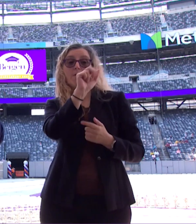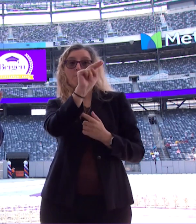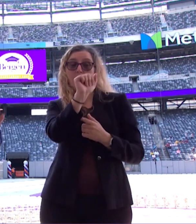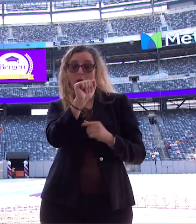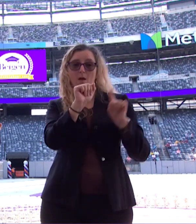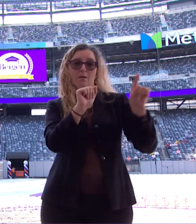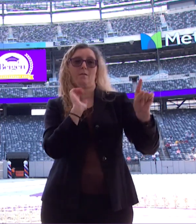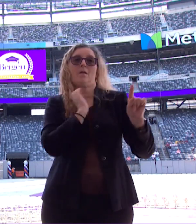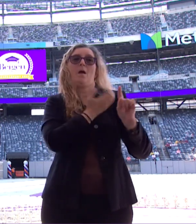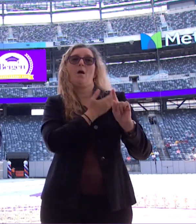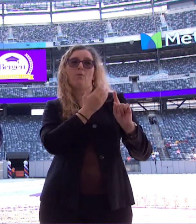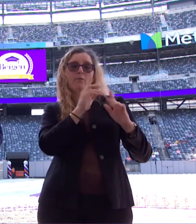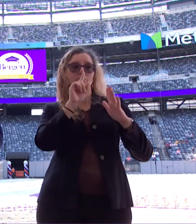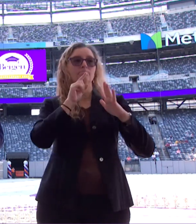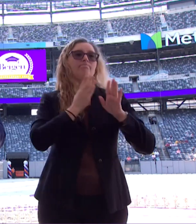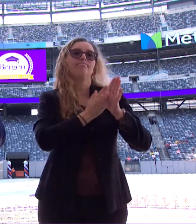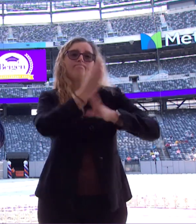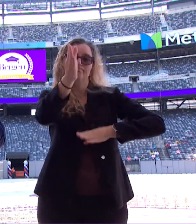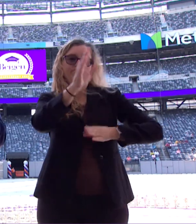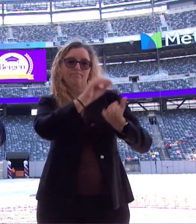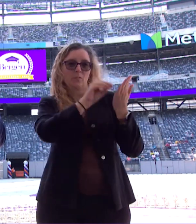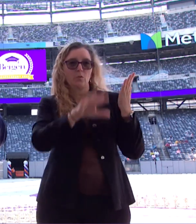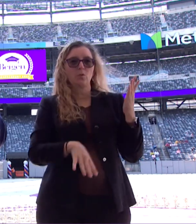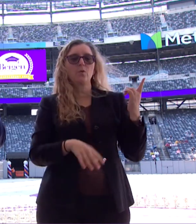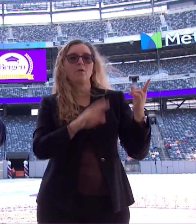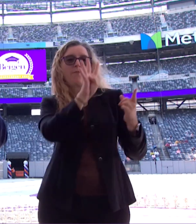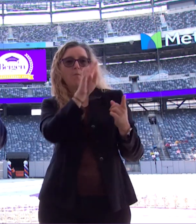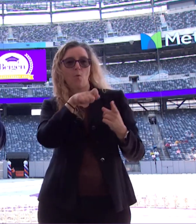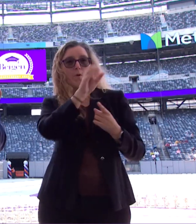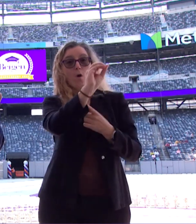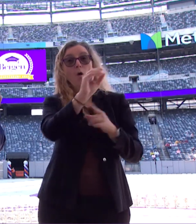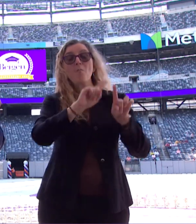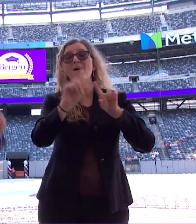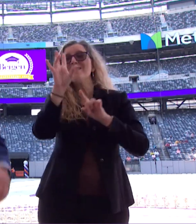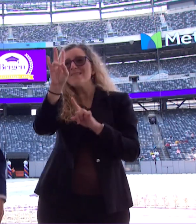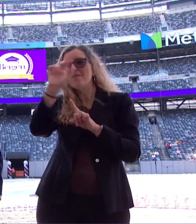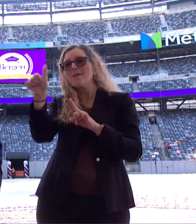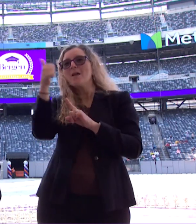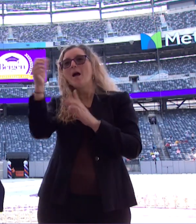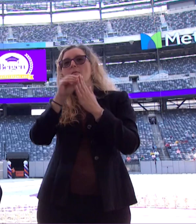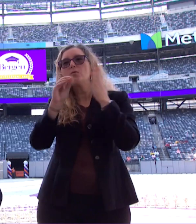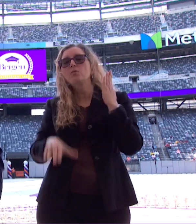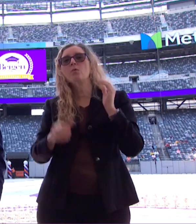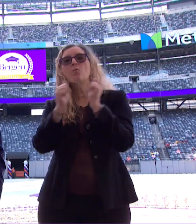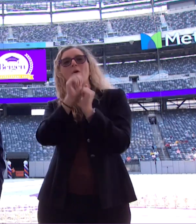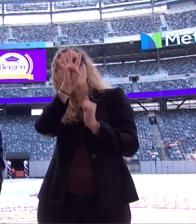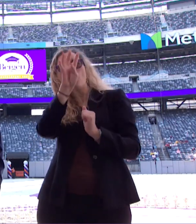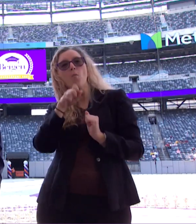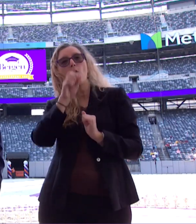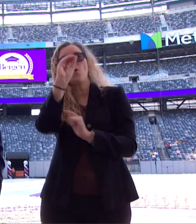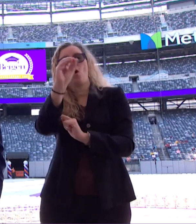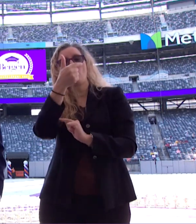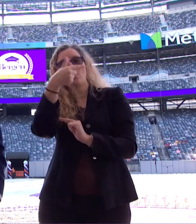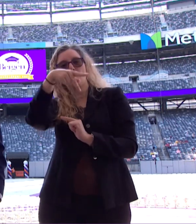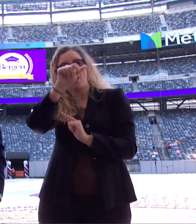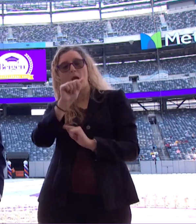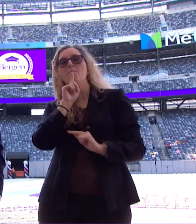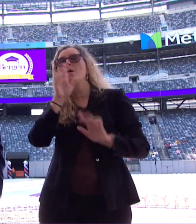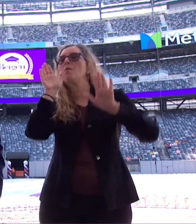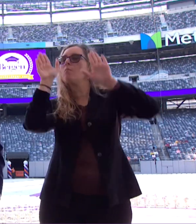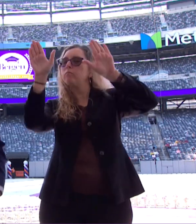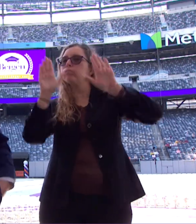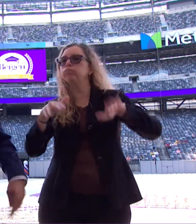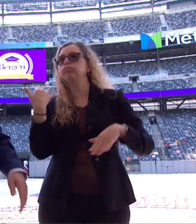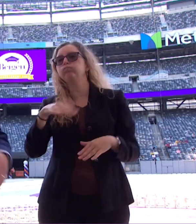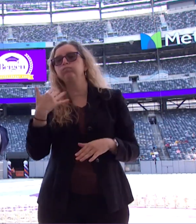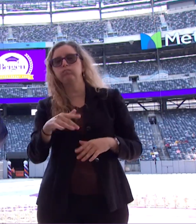valedictorian had a 4.0. Well, there were 70 other students who had 4.0 GPAs as well. Pretty incredible when